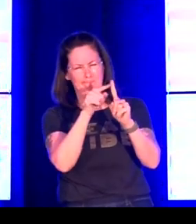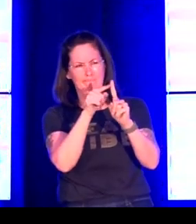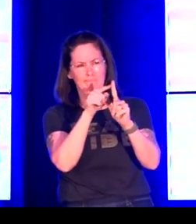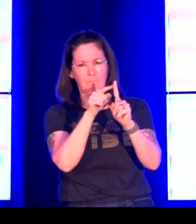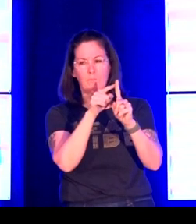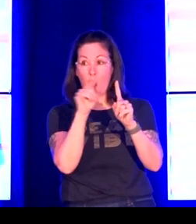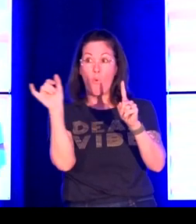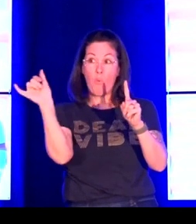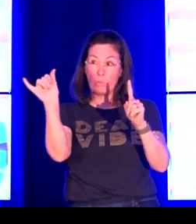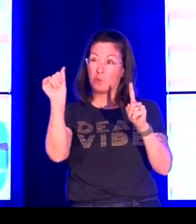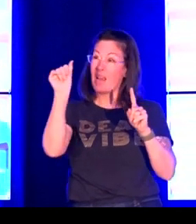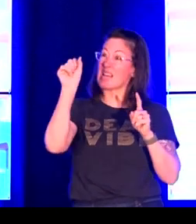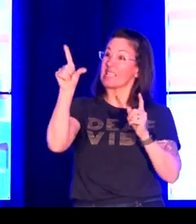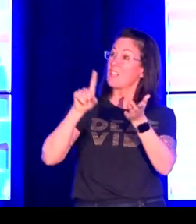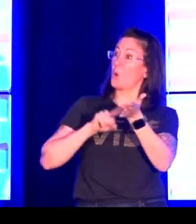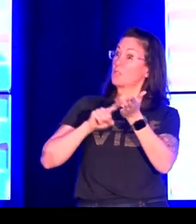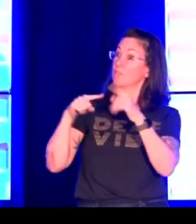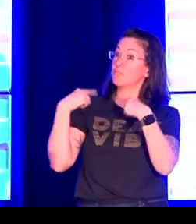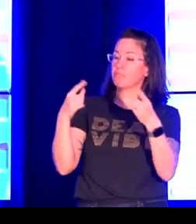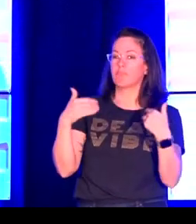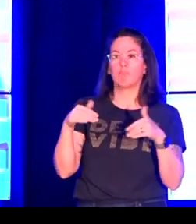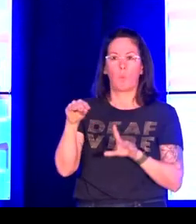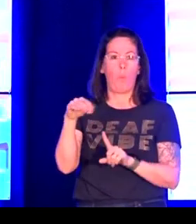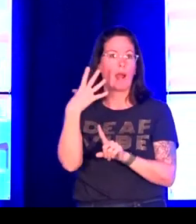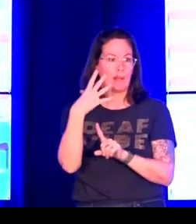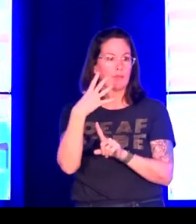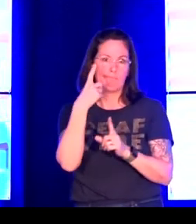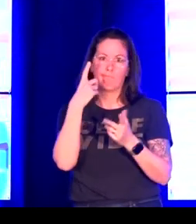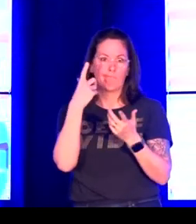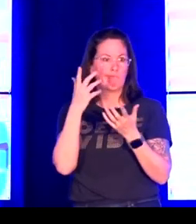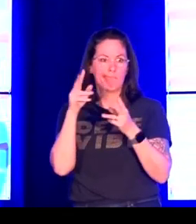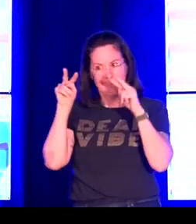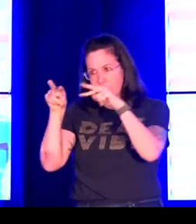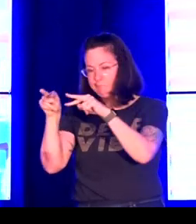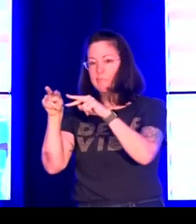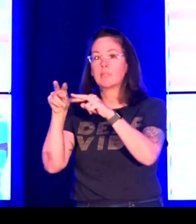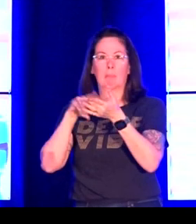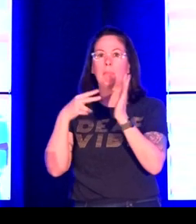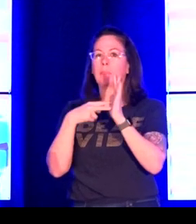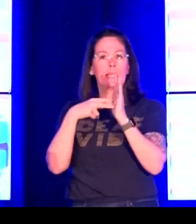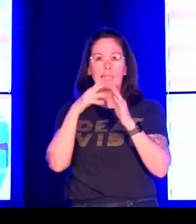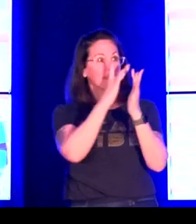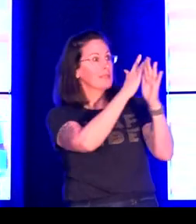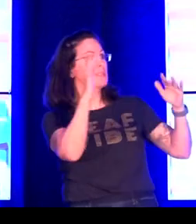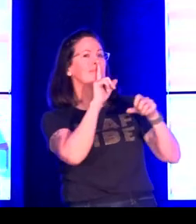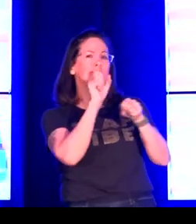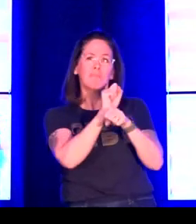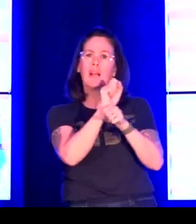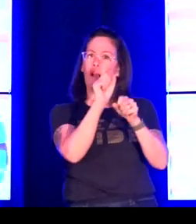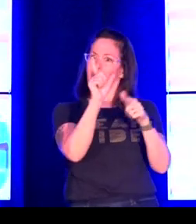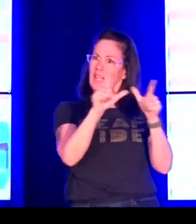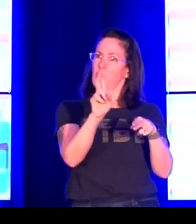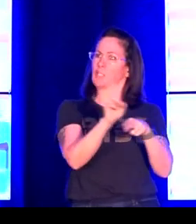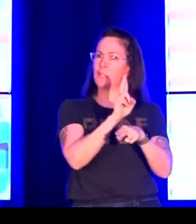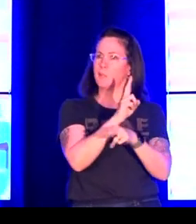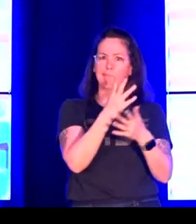Joseph Murray problematizes the concept of native as a native signer, native speaker, and the